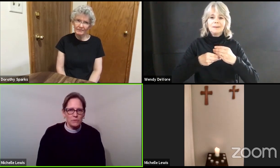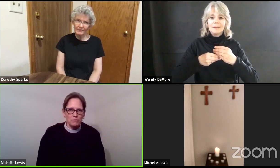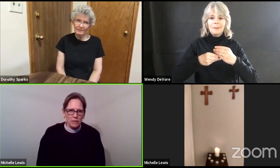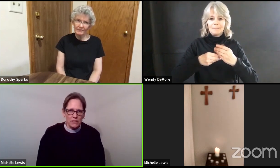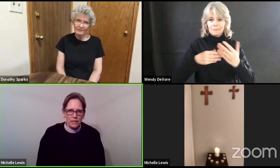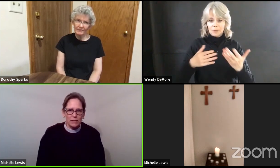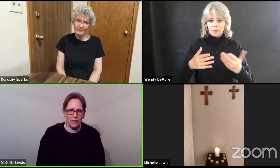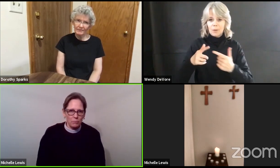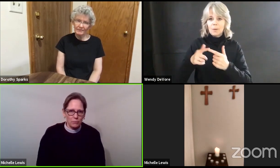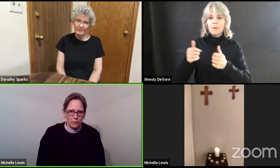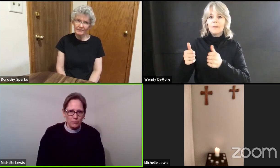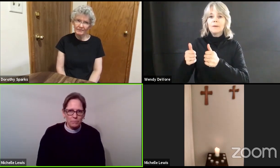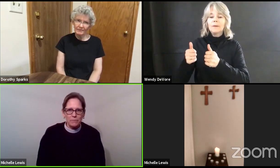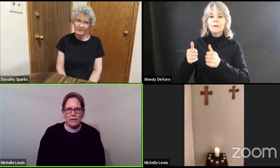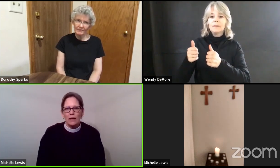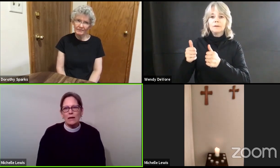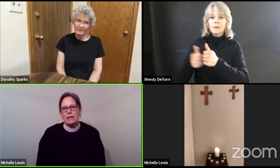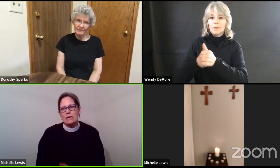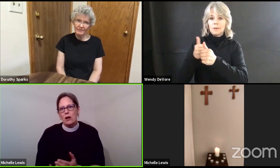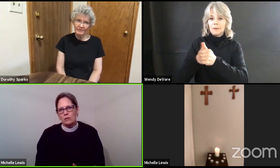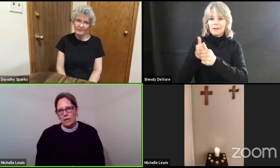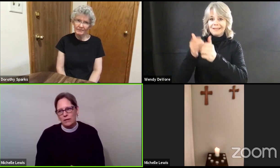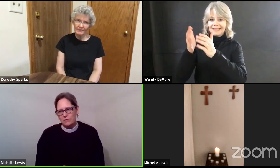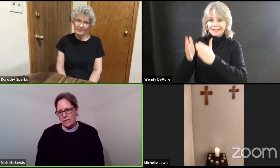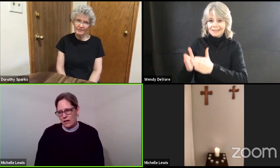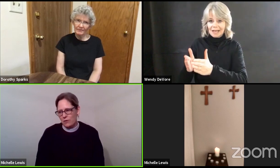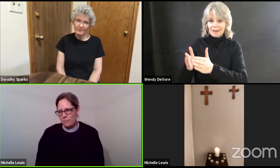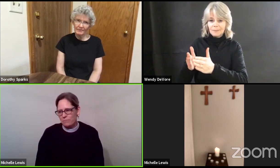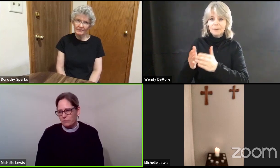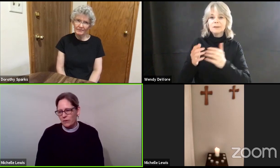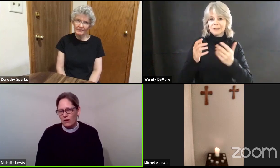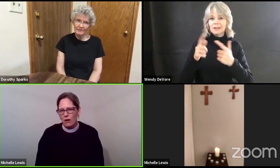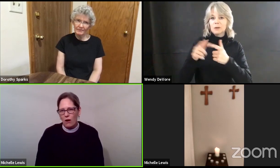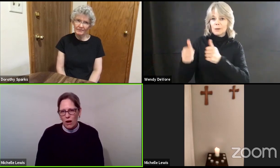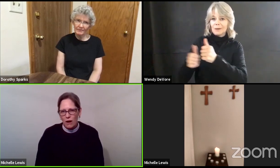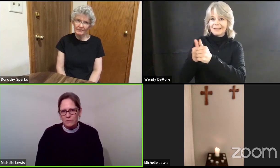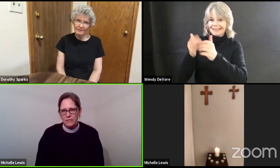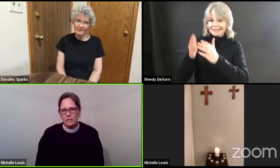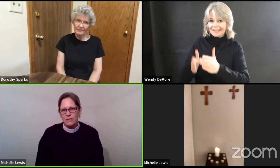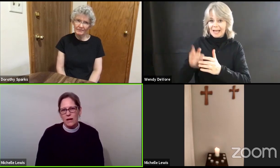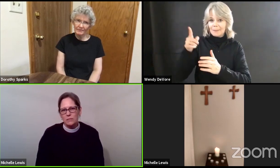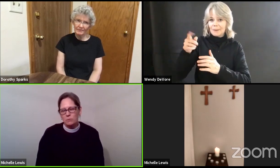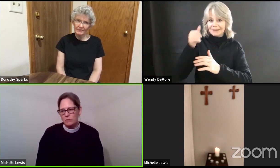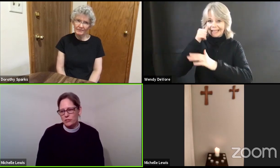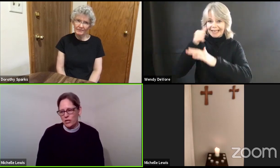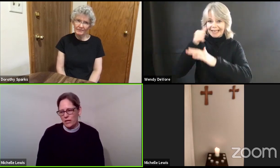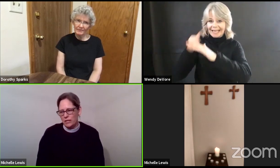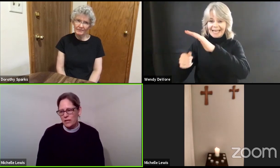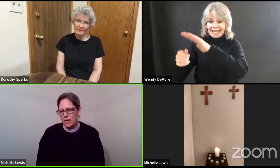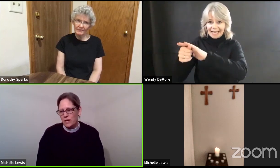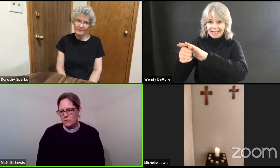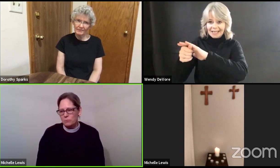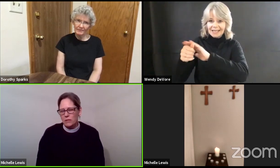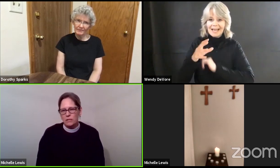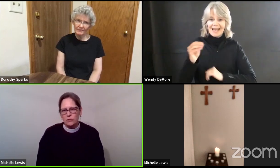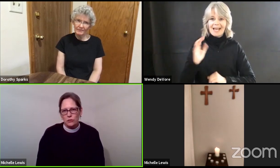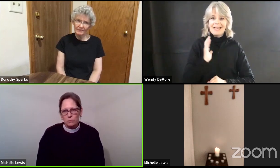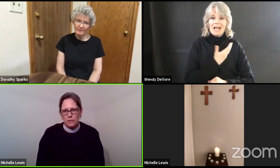meeting in the upper room and our lives now, often the gospel of John has been interpreted